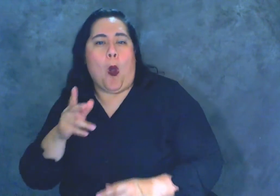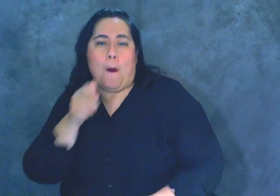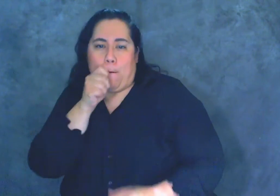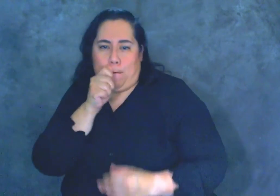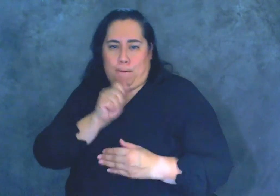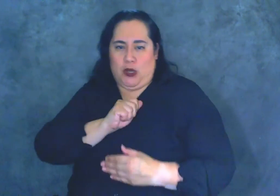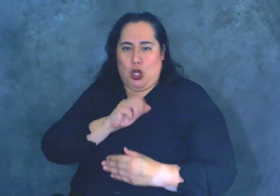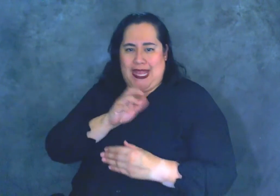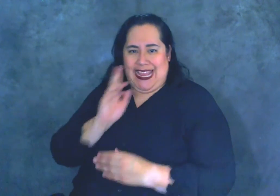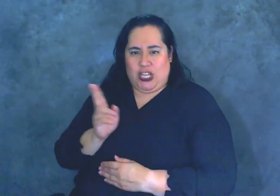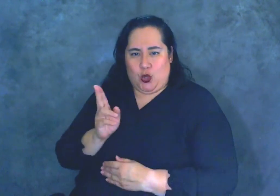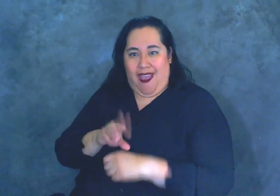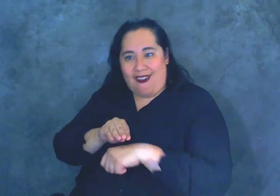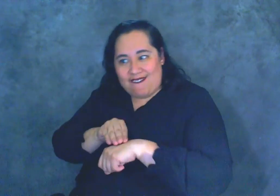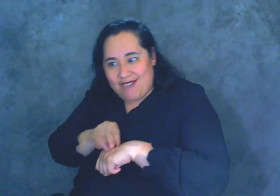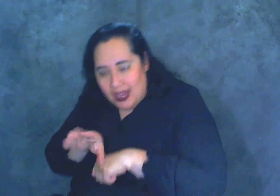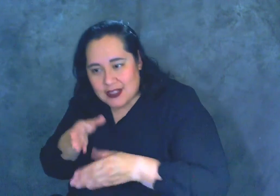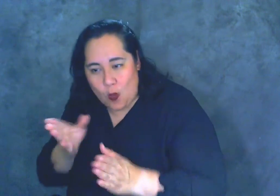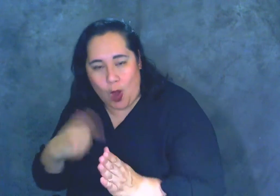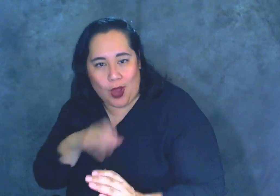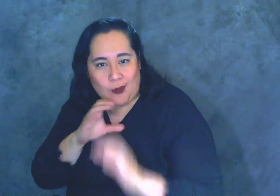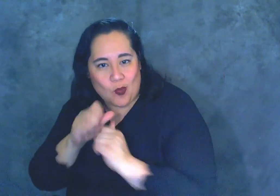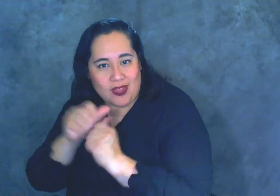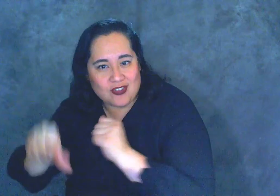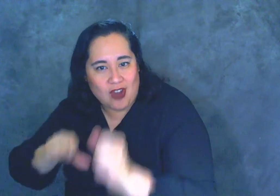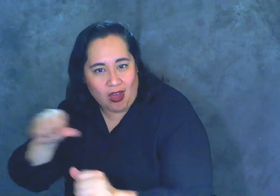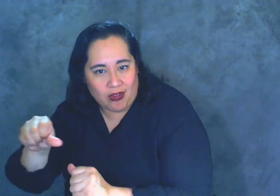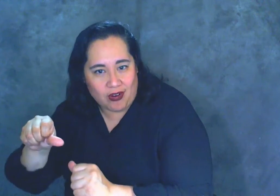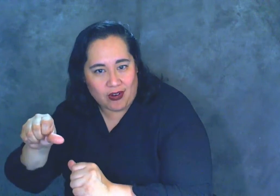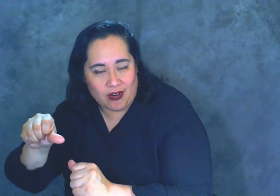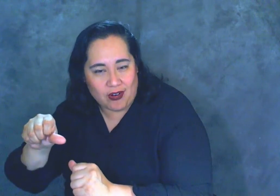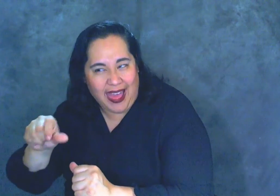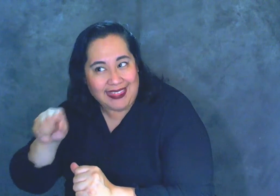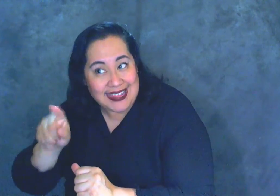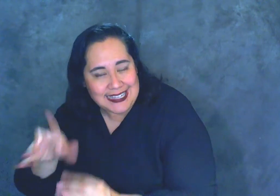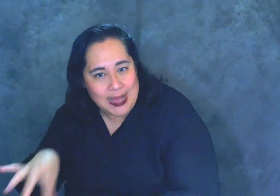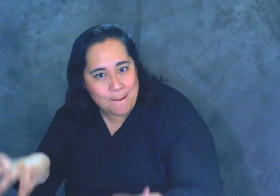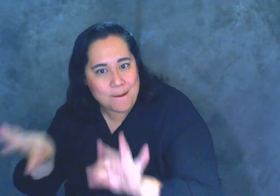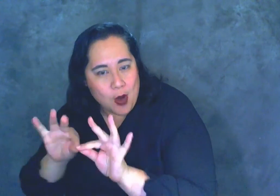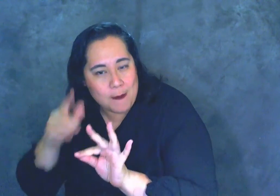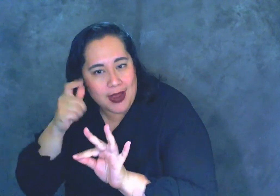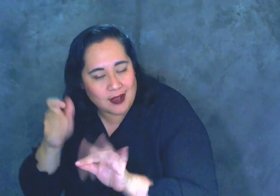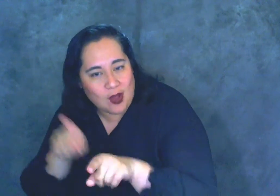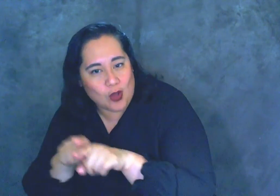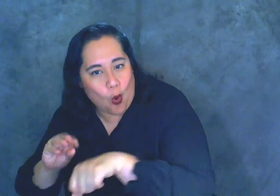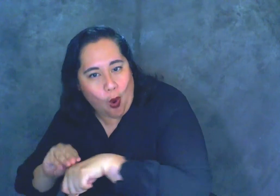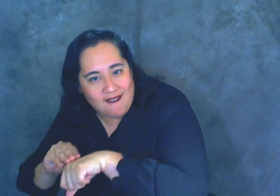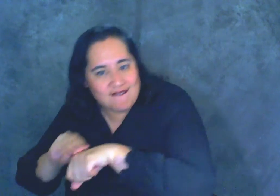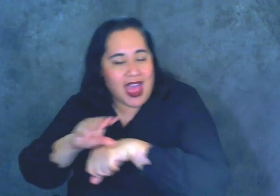affects the way that we communicate with each other. And this is important because it also affects the way an interpreter